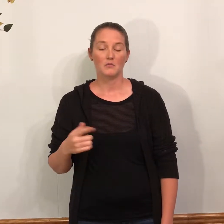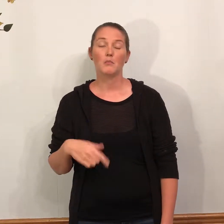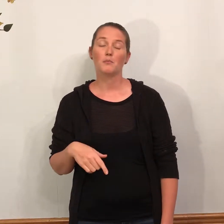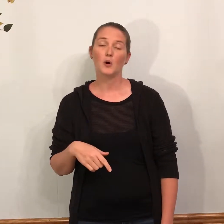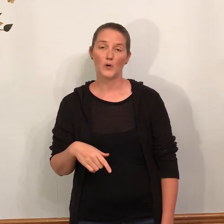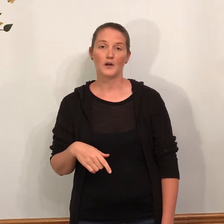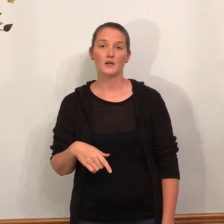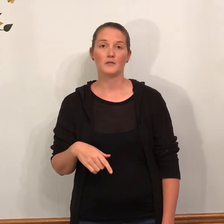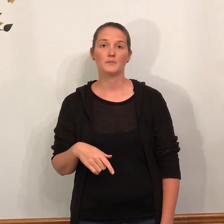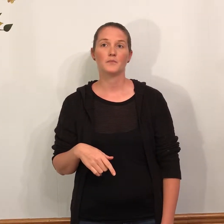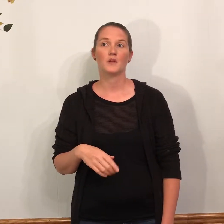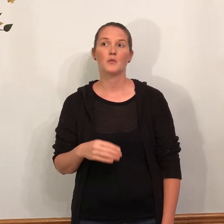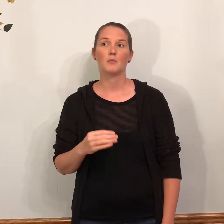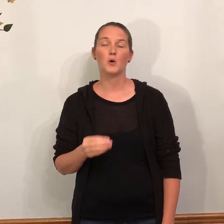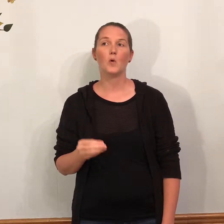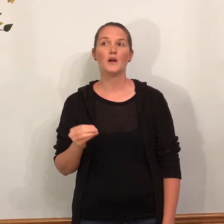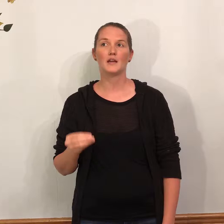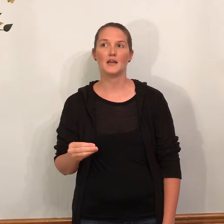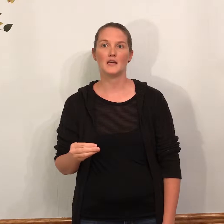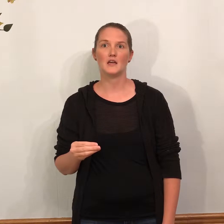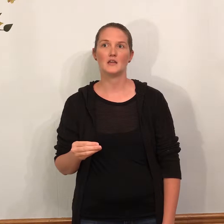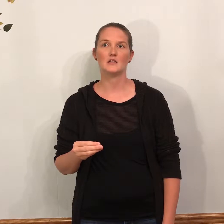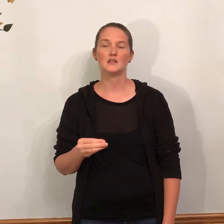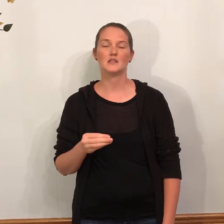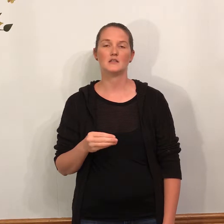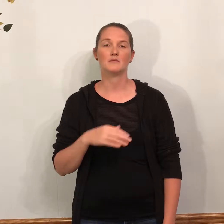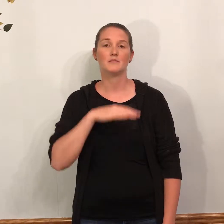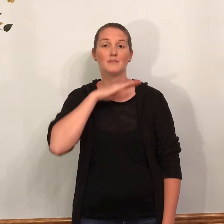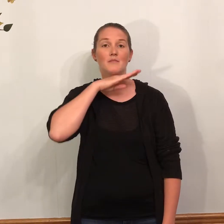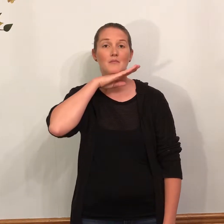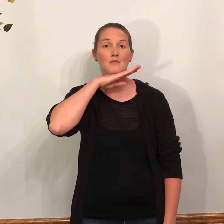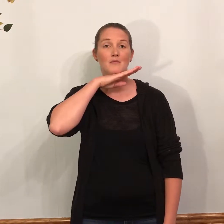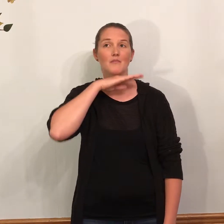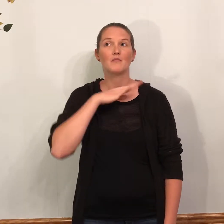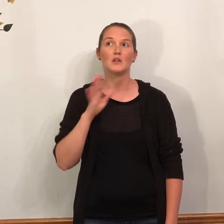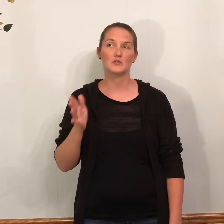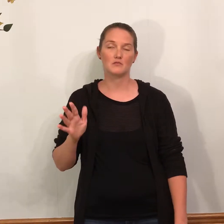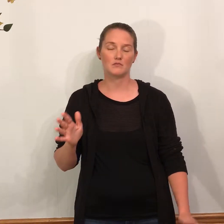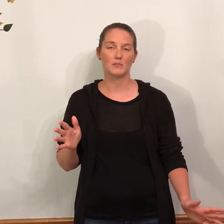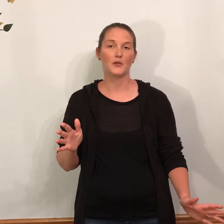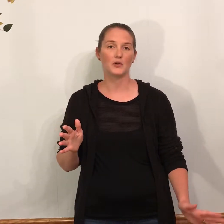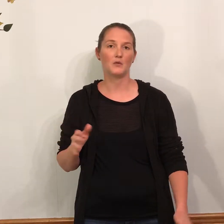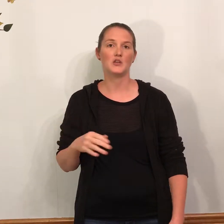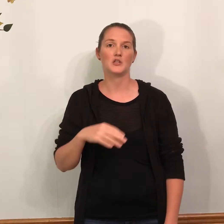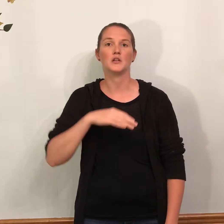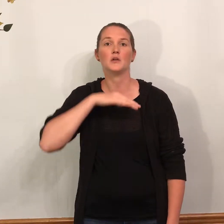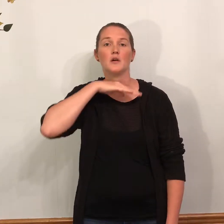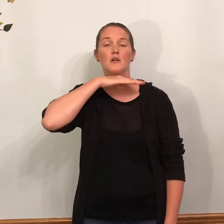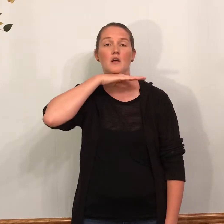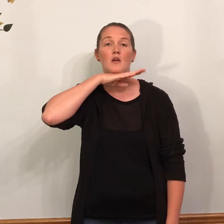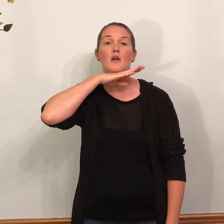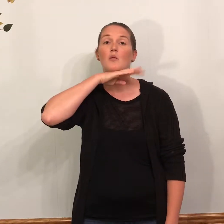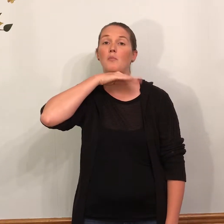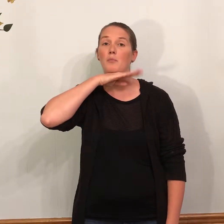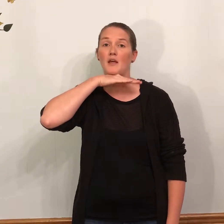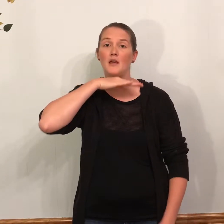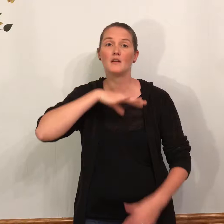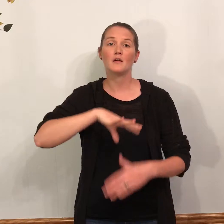Pork. Pork is... there's about three ways you can do it. Pig